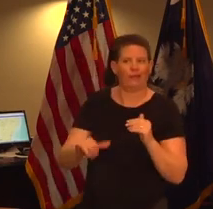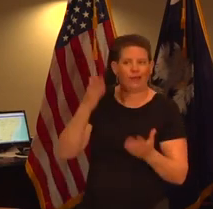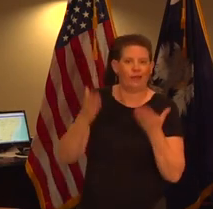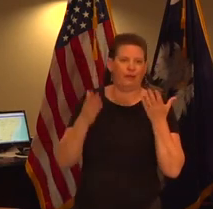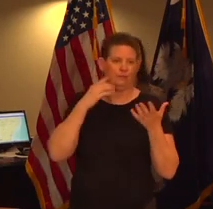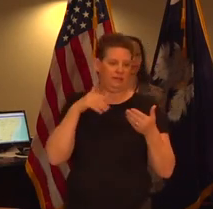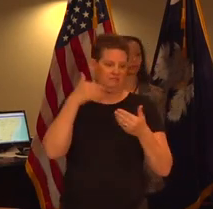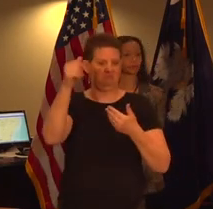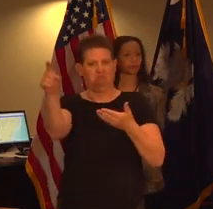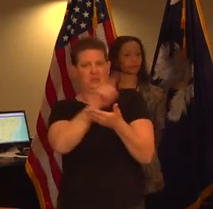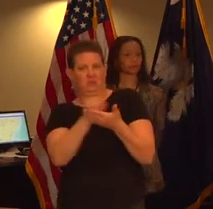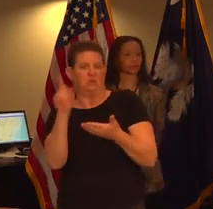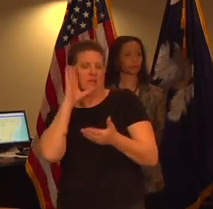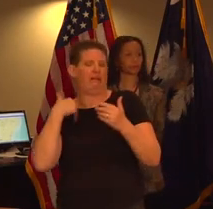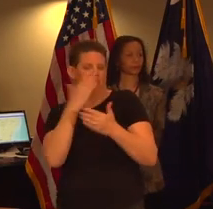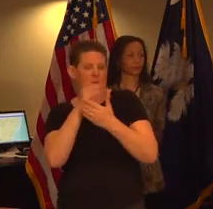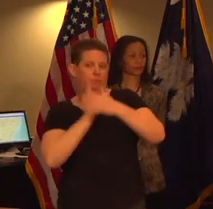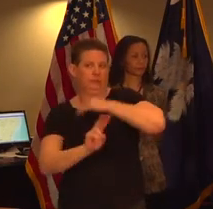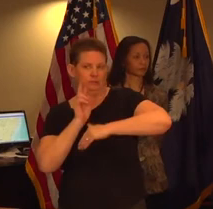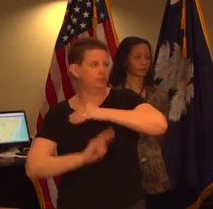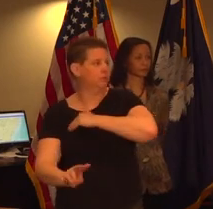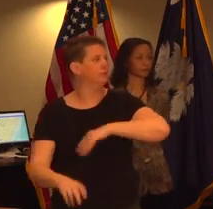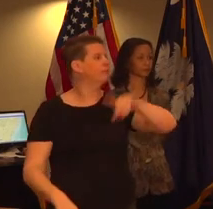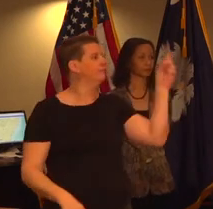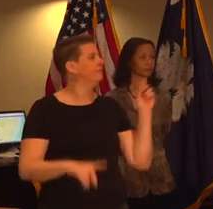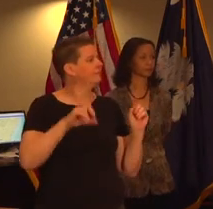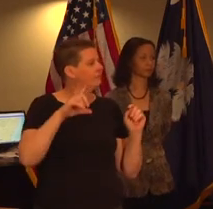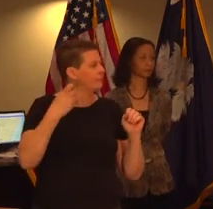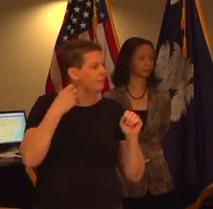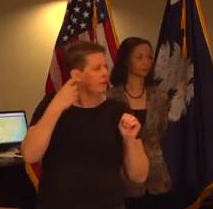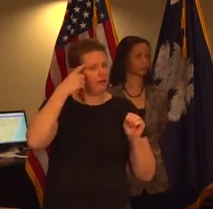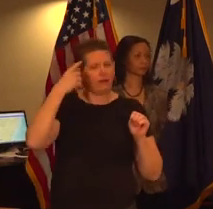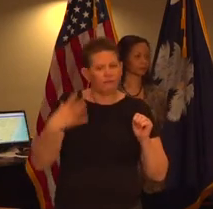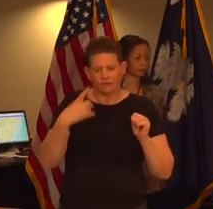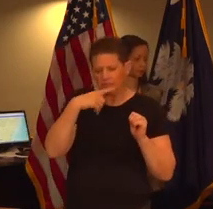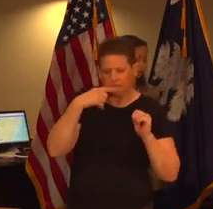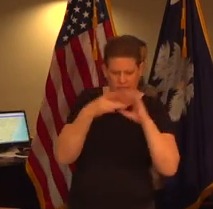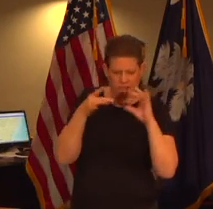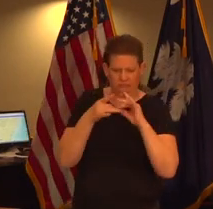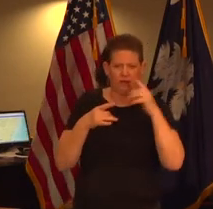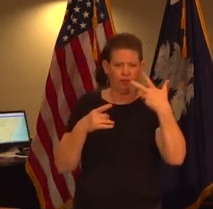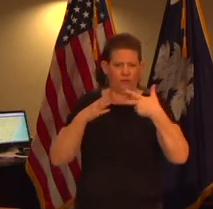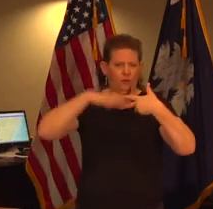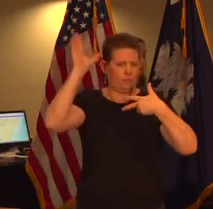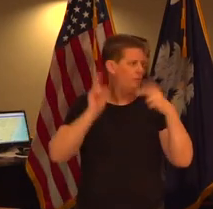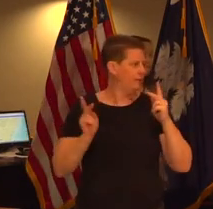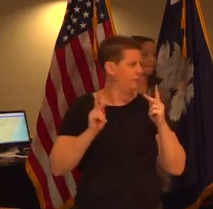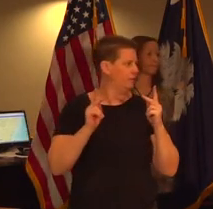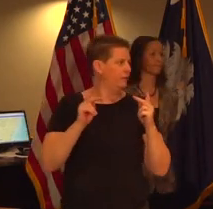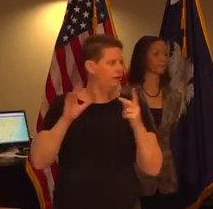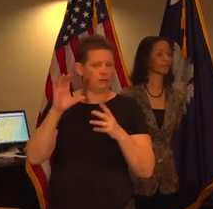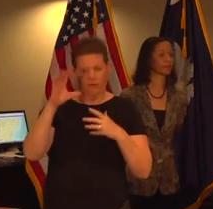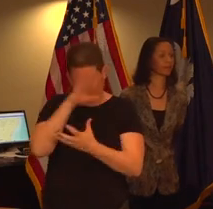within the next week can you please speak to the number of people that three or more uh less because people are confused about whether